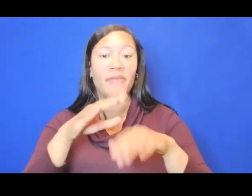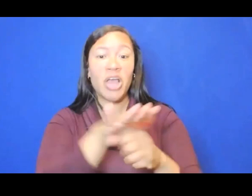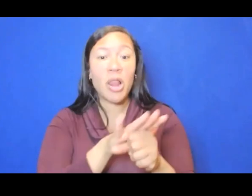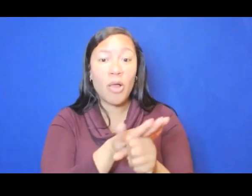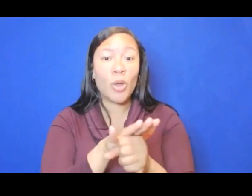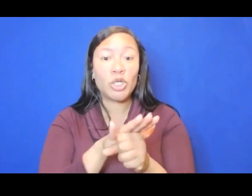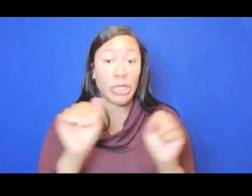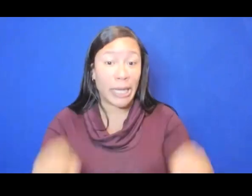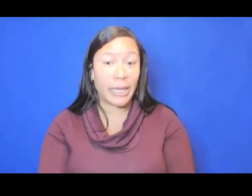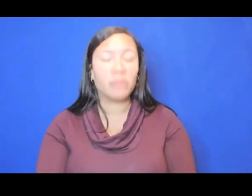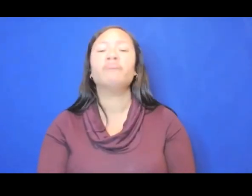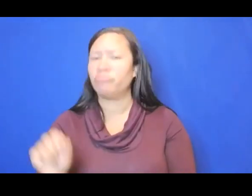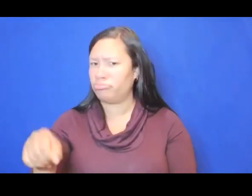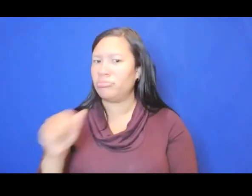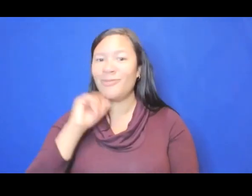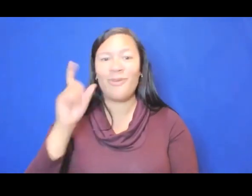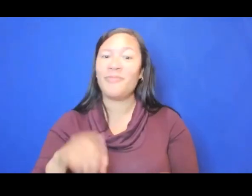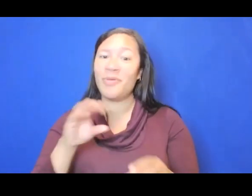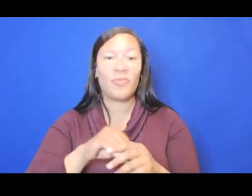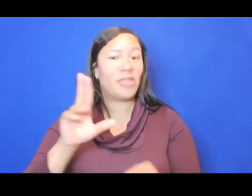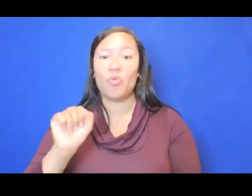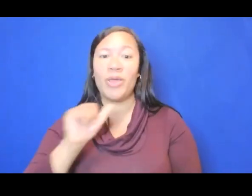And those do not have to be within the United States.